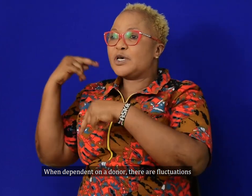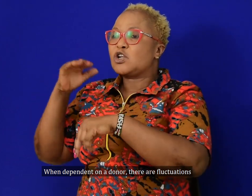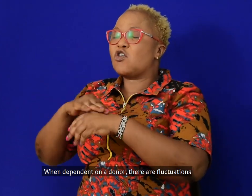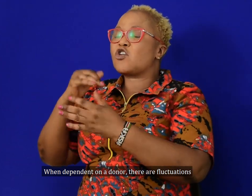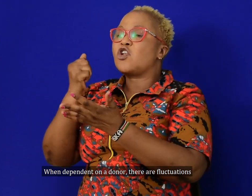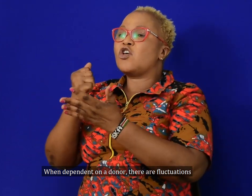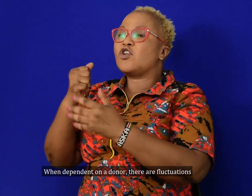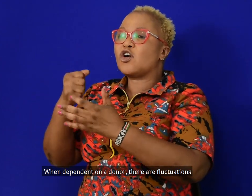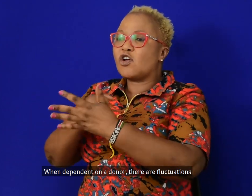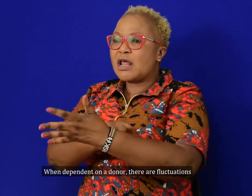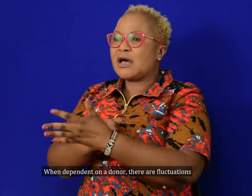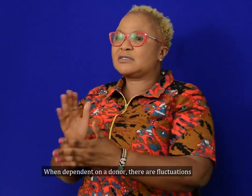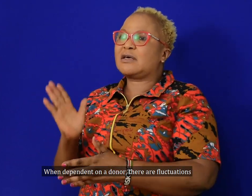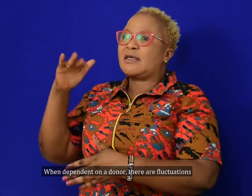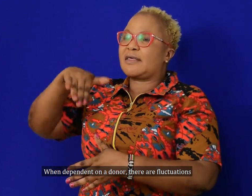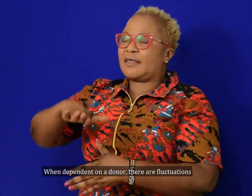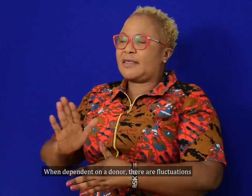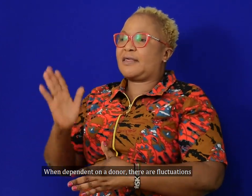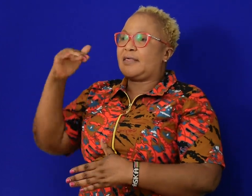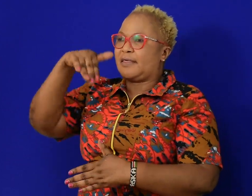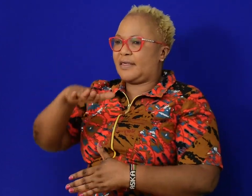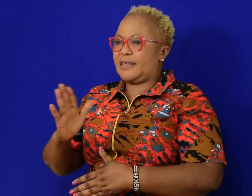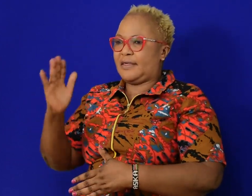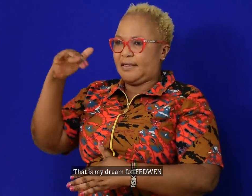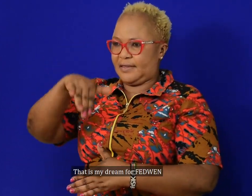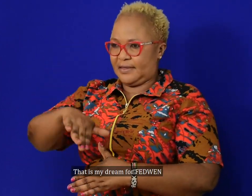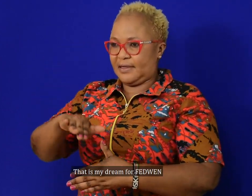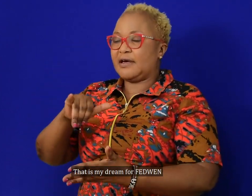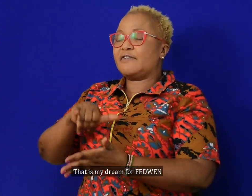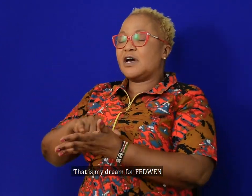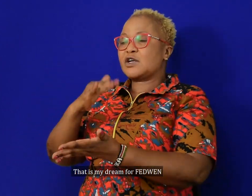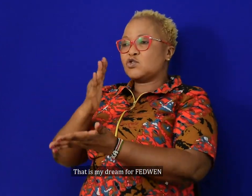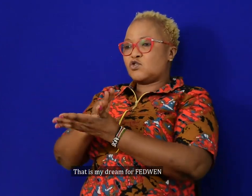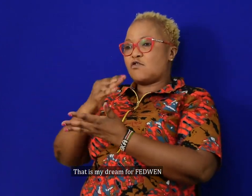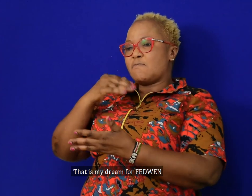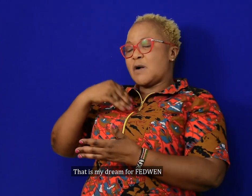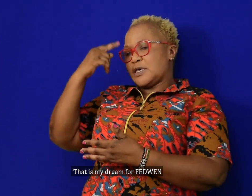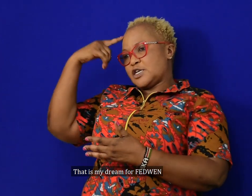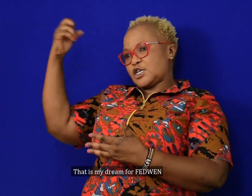on a donor, there are fluctuations. That is my dream for Fedwen.